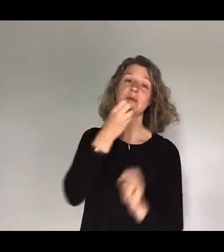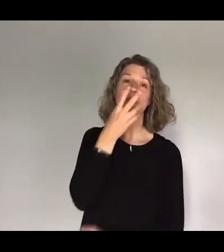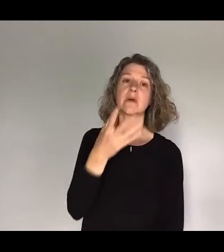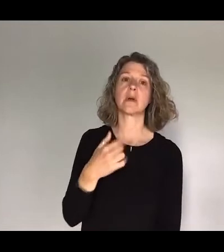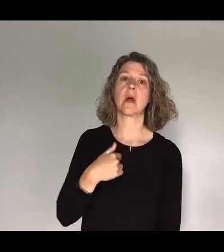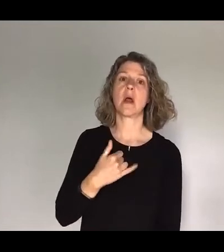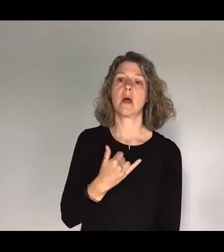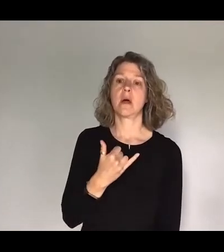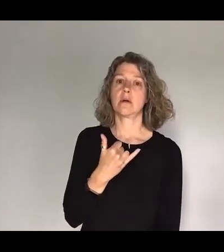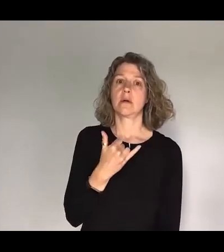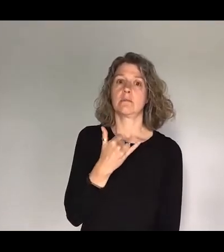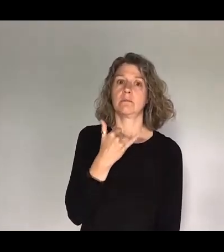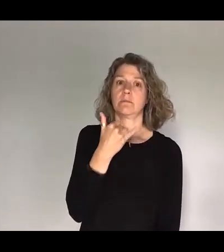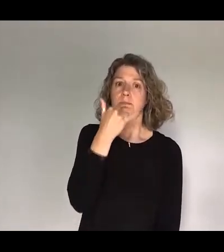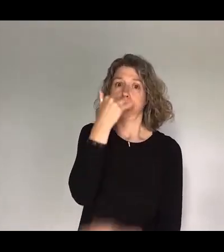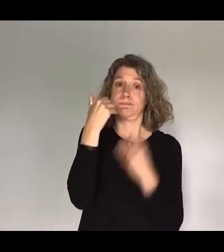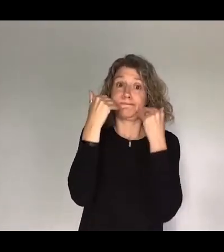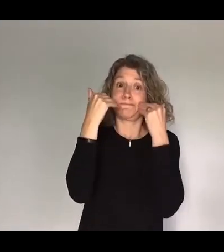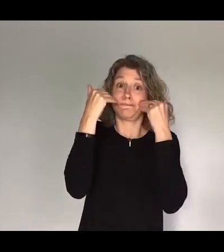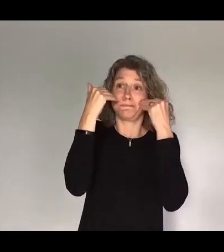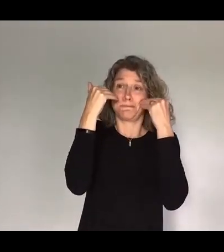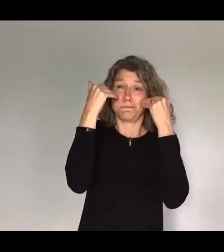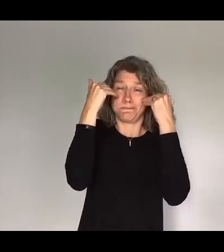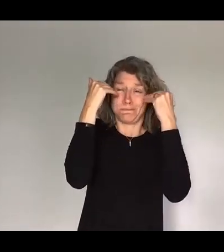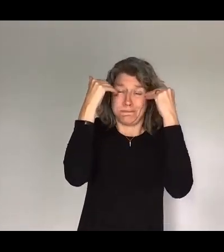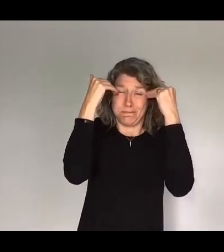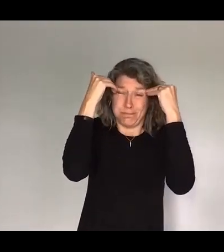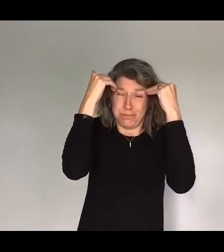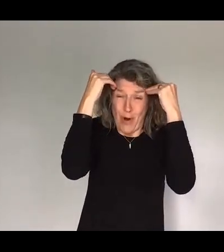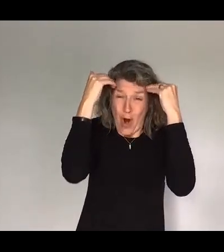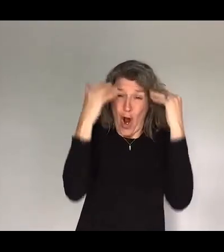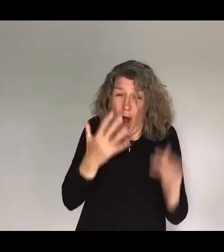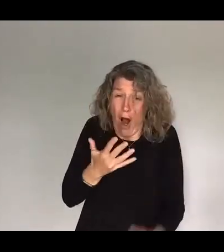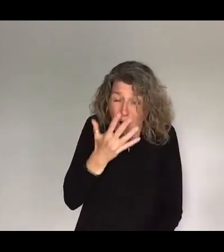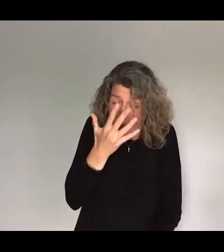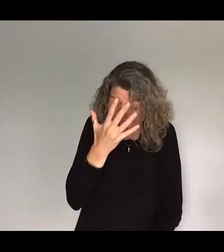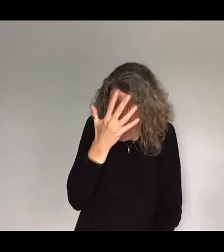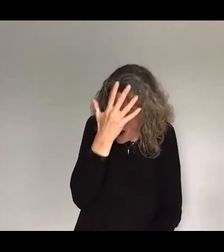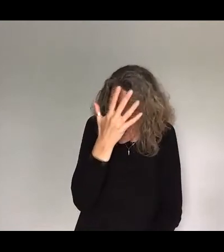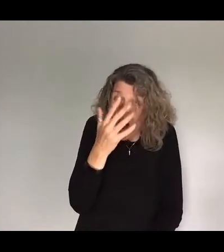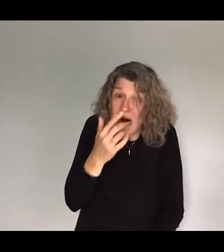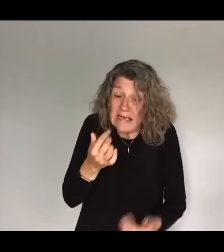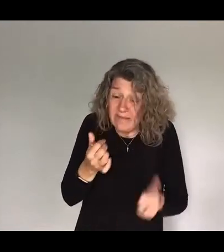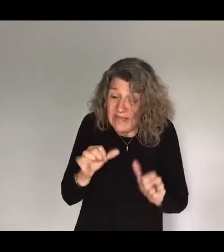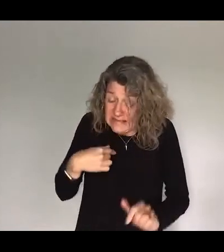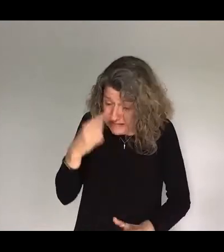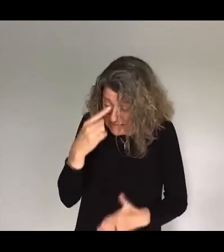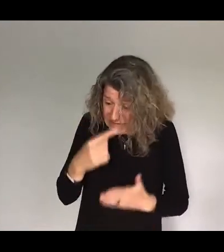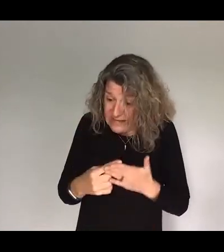and red and redder I was so embarrassed and eventually I decided that the only thing the only way I could possibly